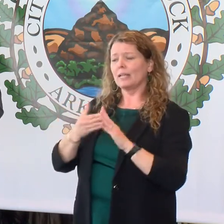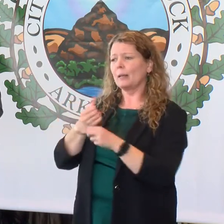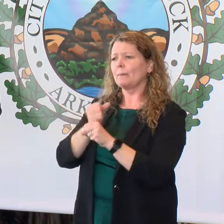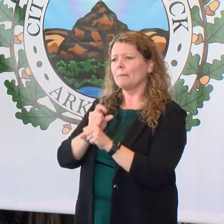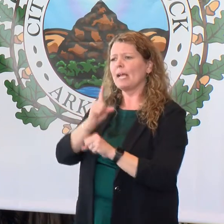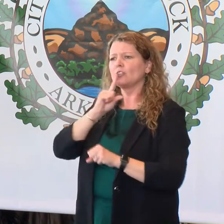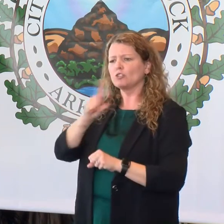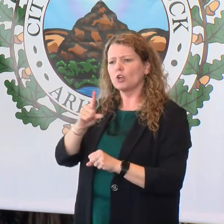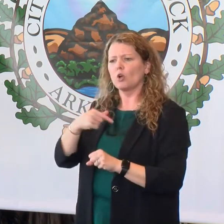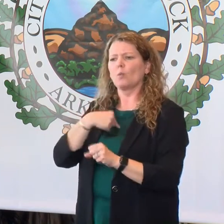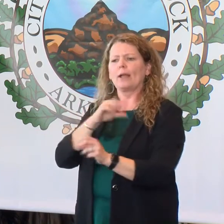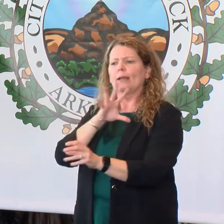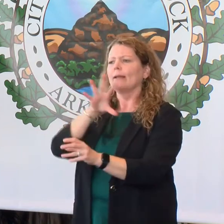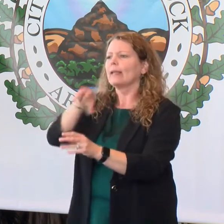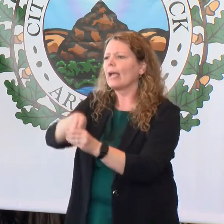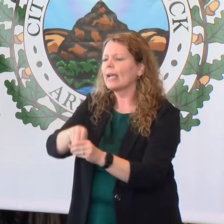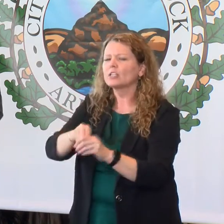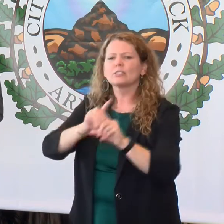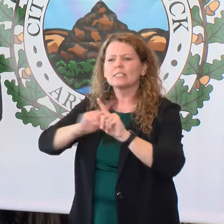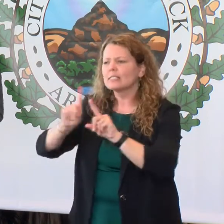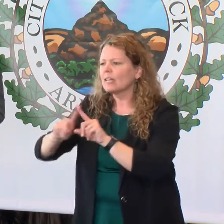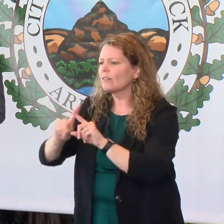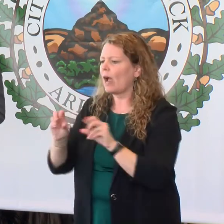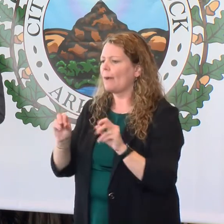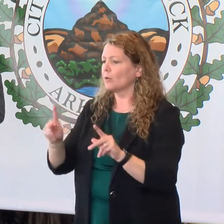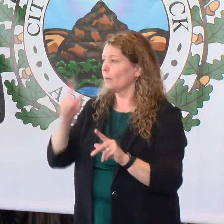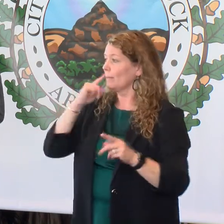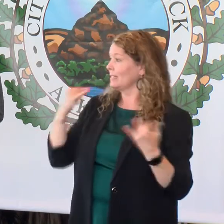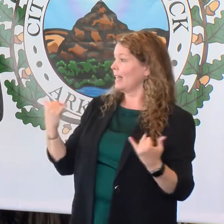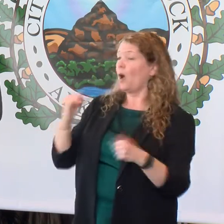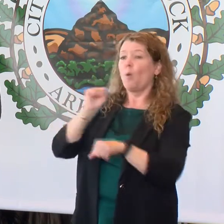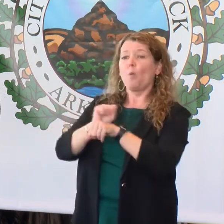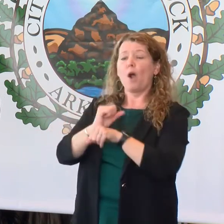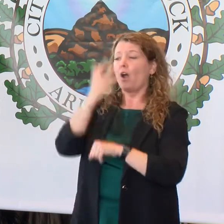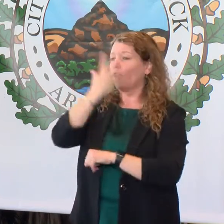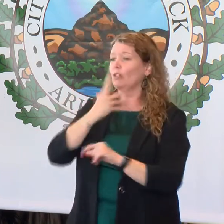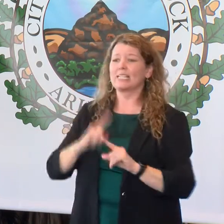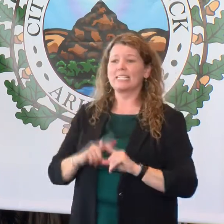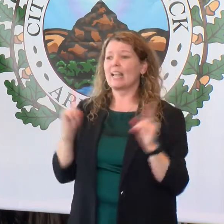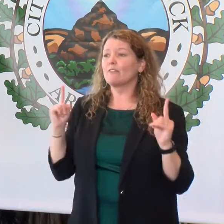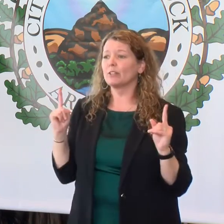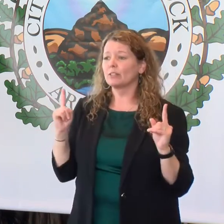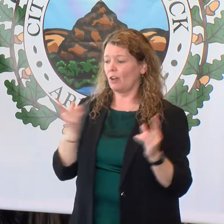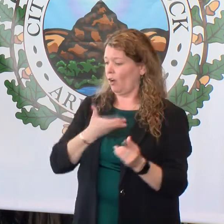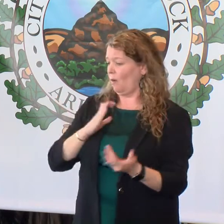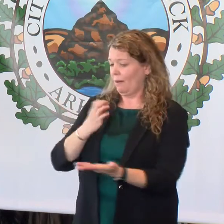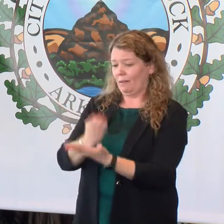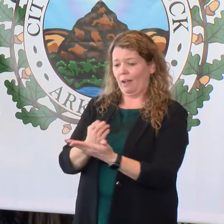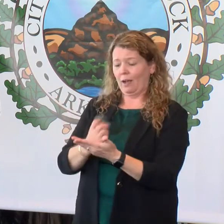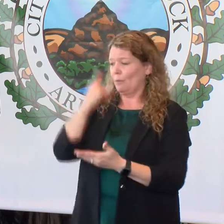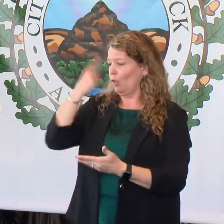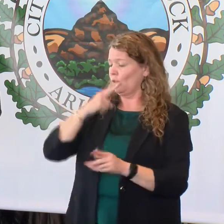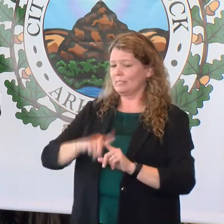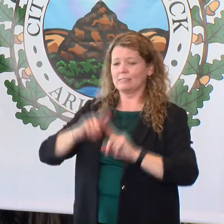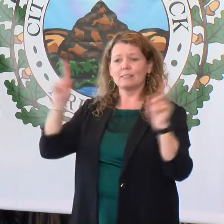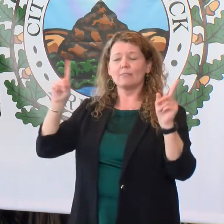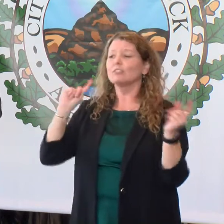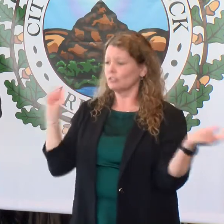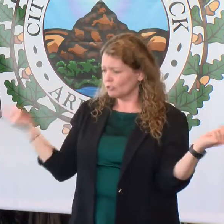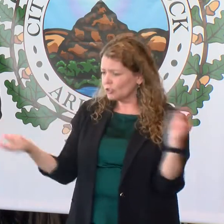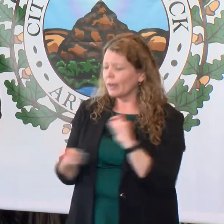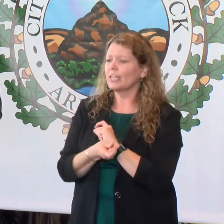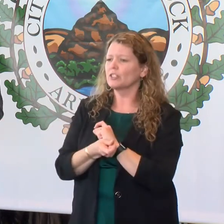now engaging in an opportunity, that workforce is changing, that the economy is changing, that we